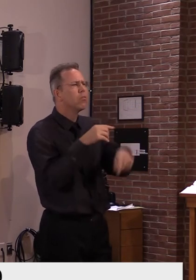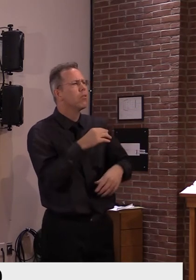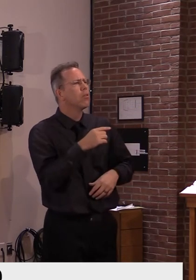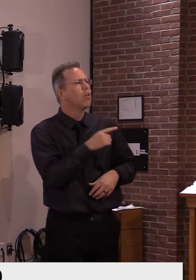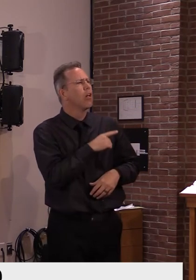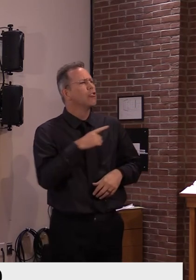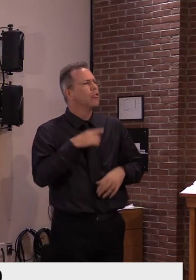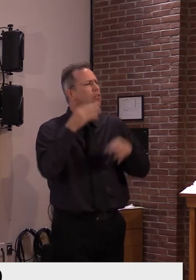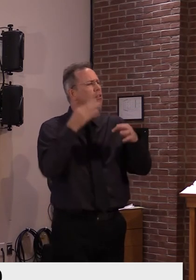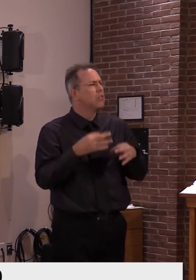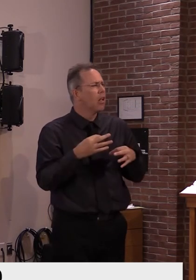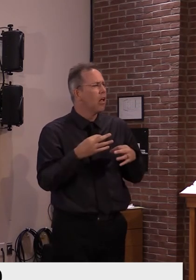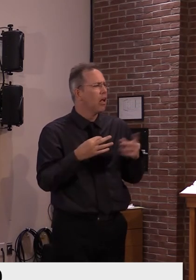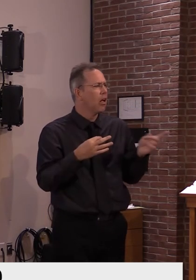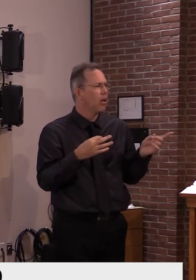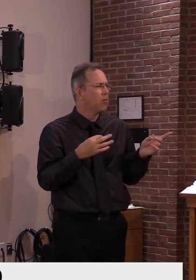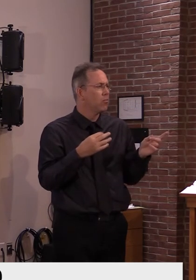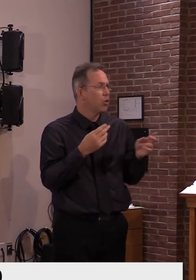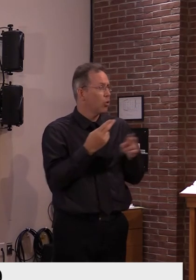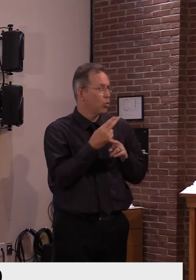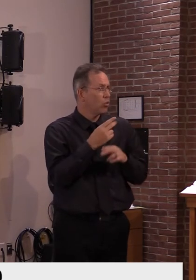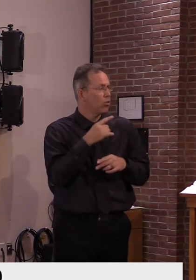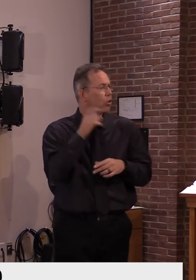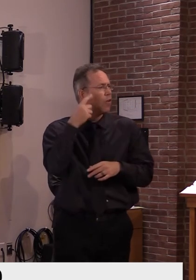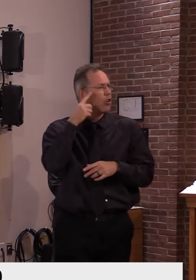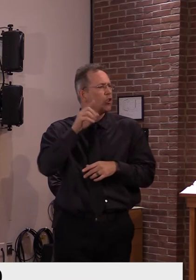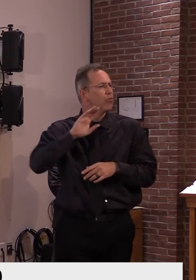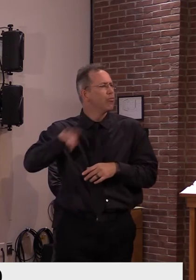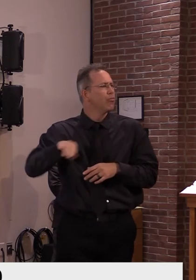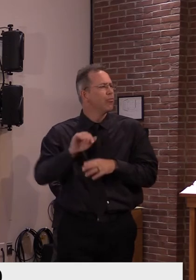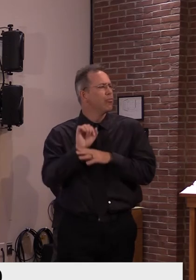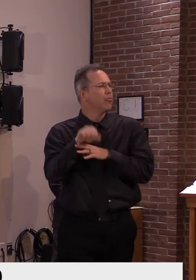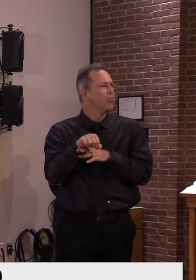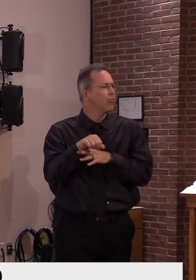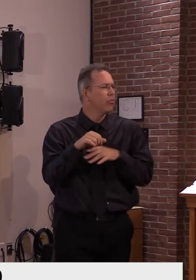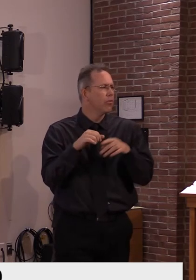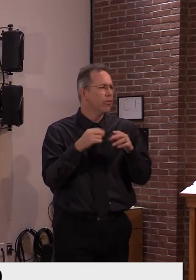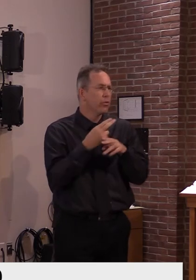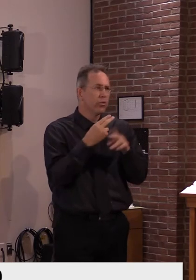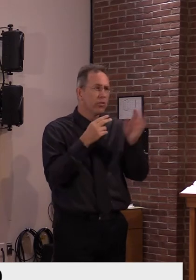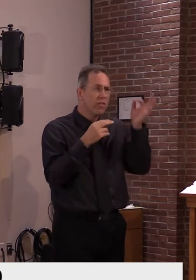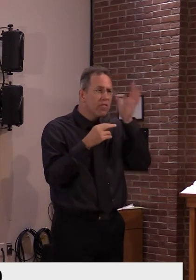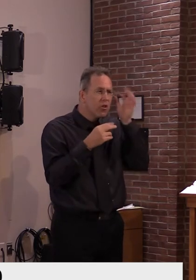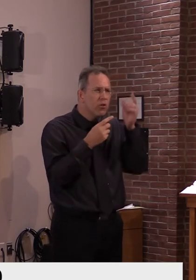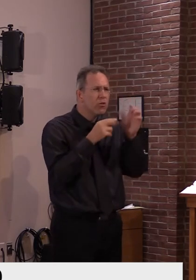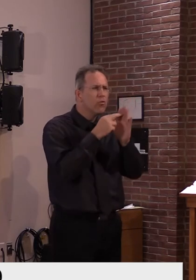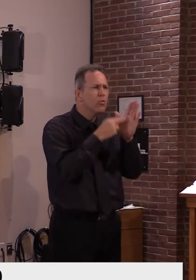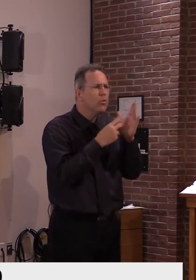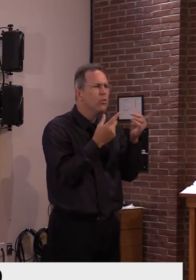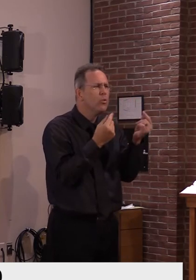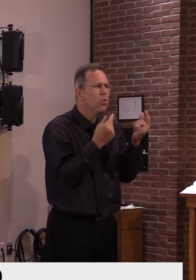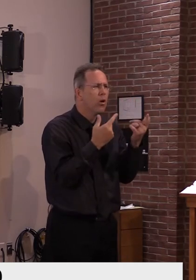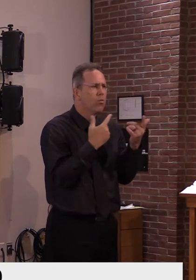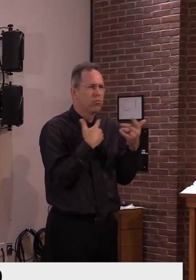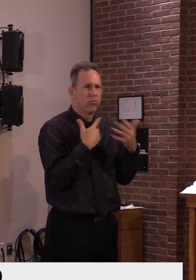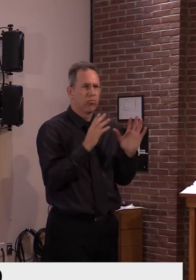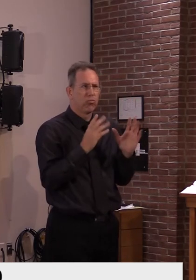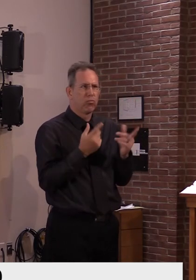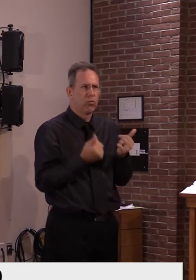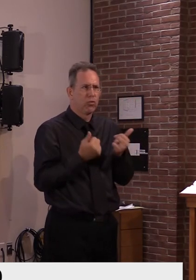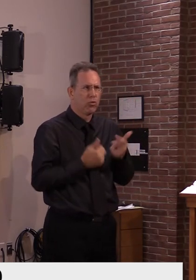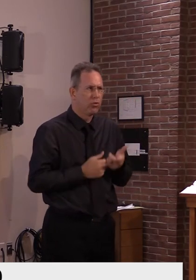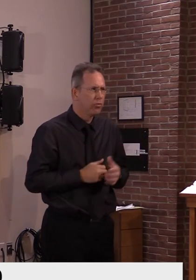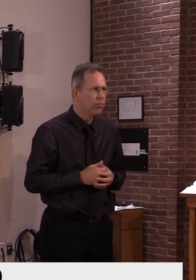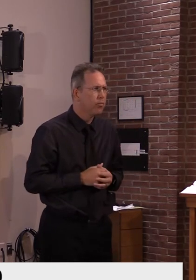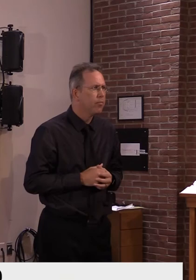uh, to rescind the PCB standard at this point in time. Uh, I think this is a legislature, uh,